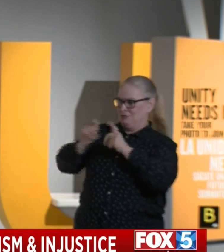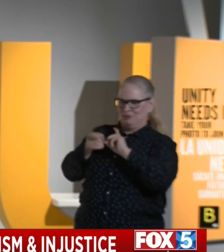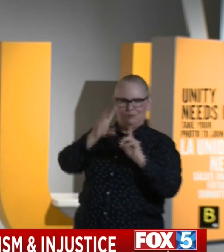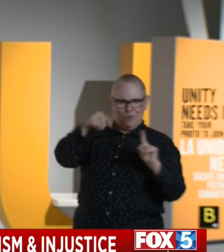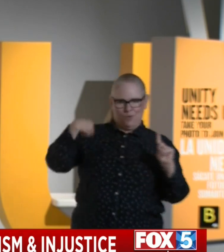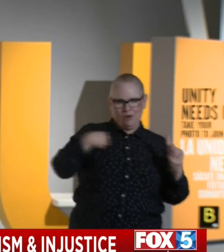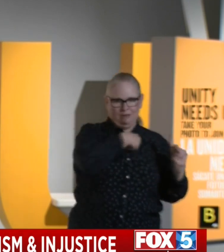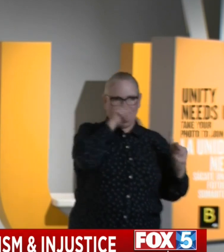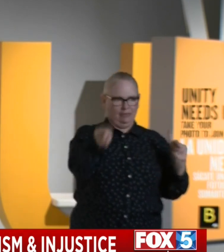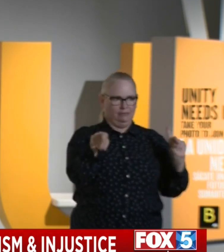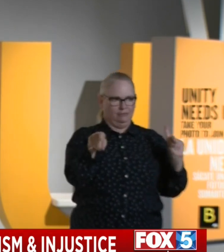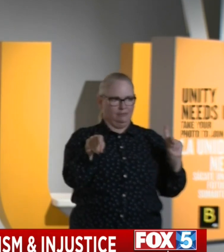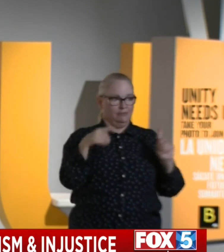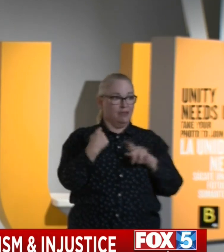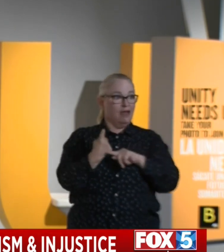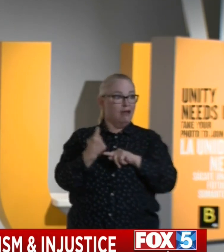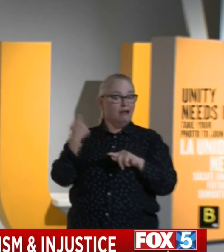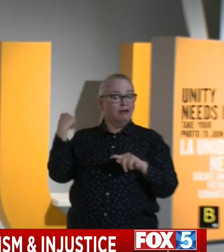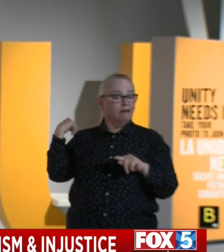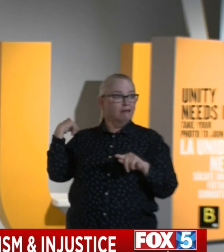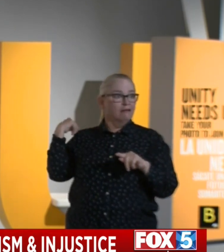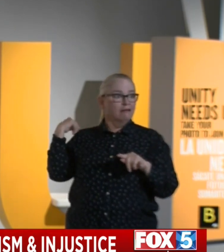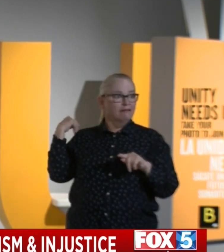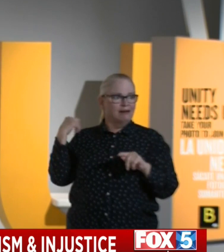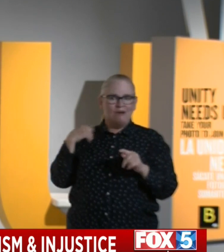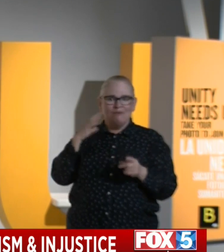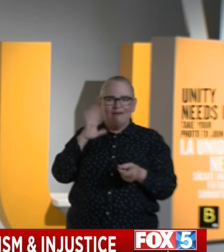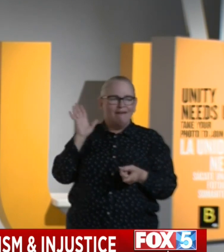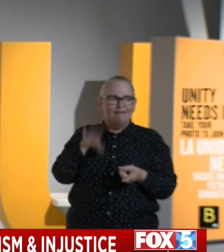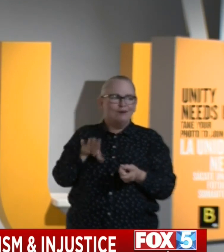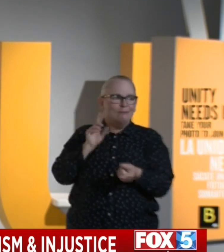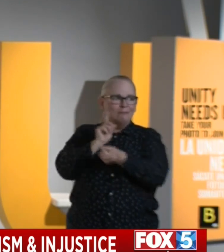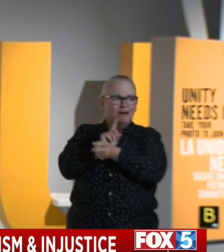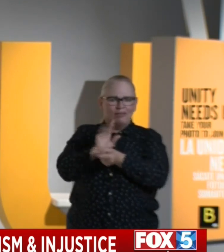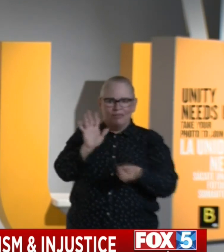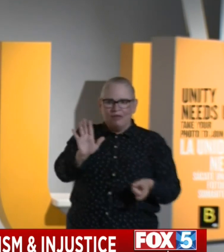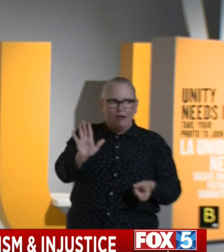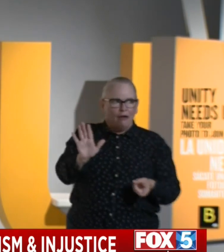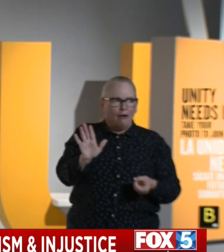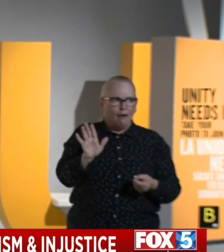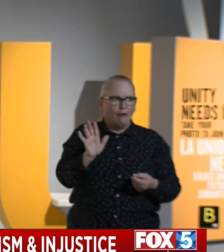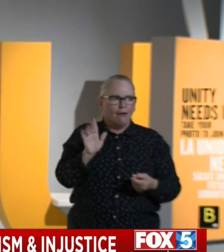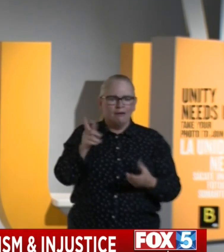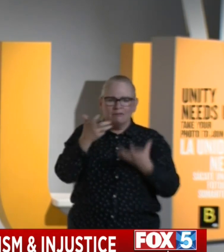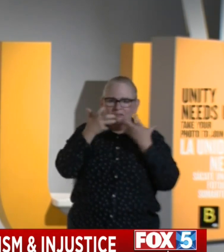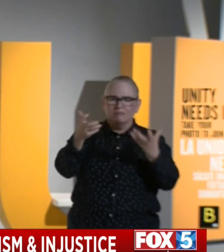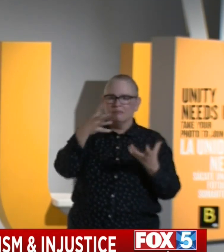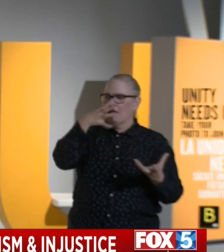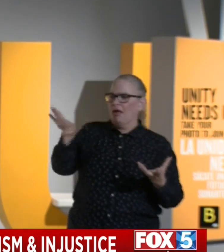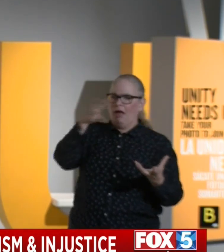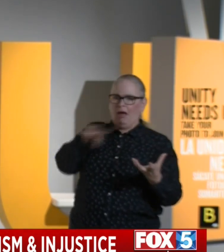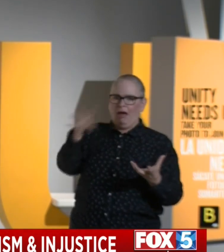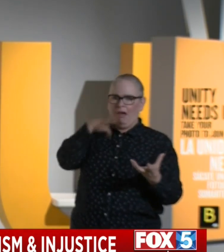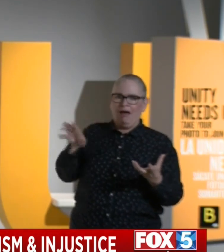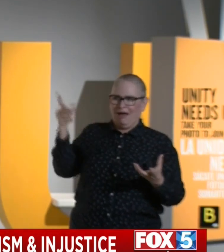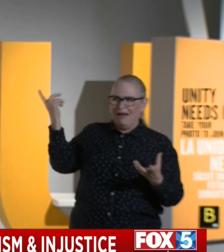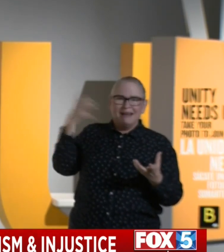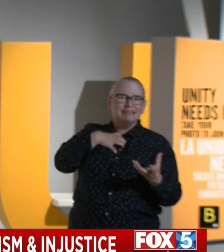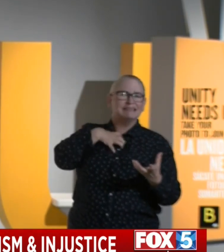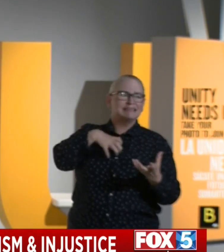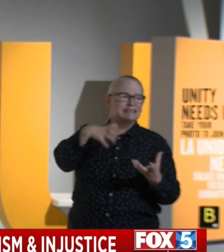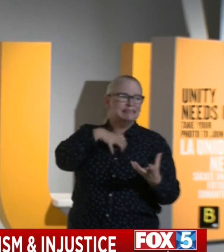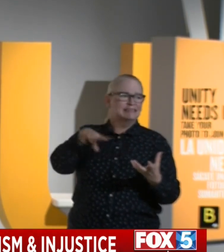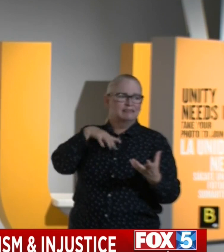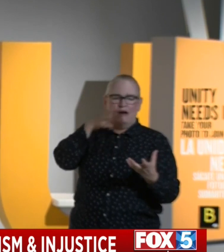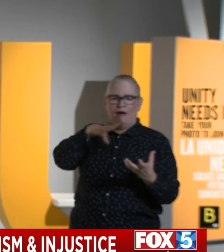we never met these calls and these cries that we ran short. We ran long on rhetoric, short on results.